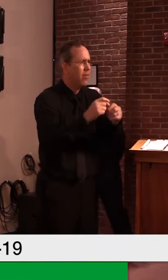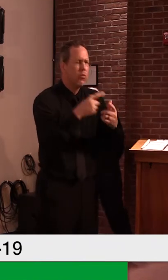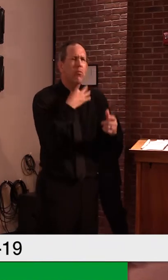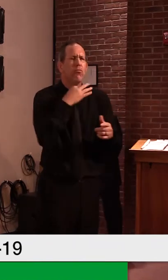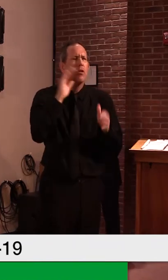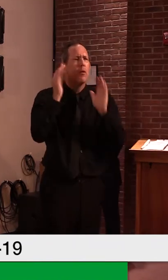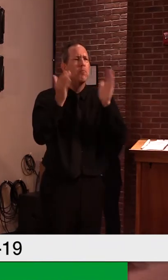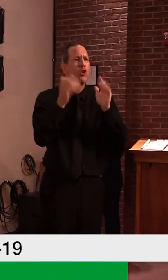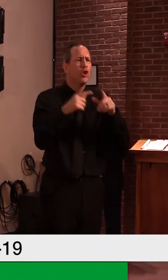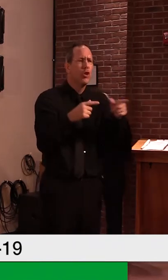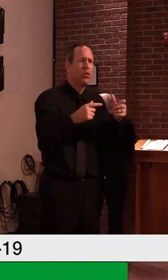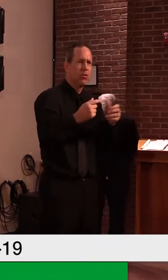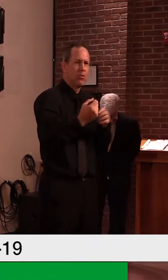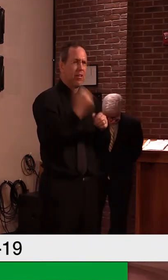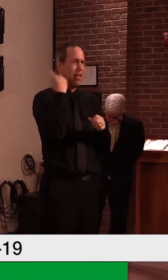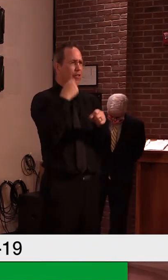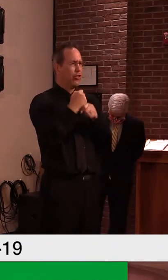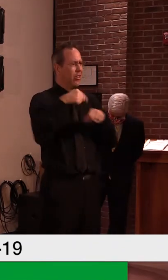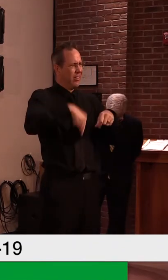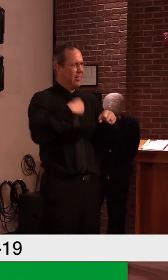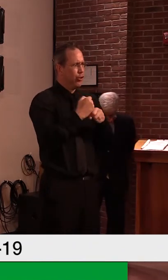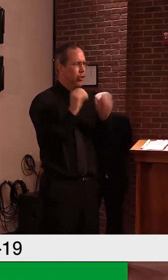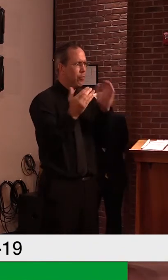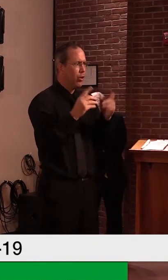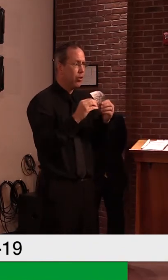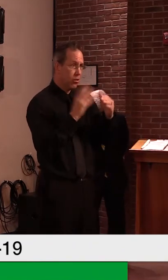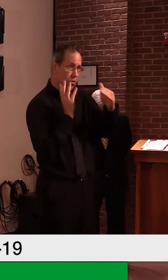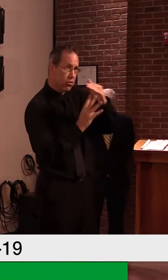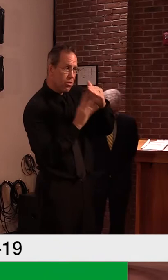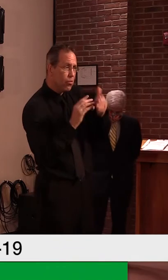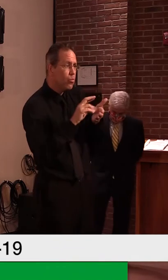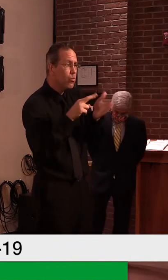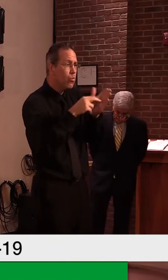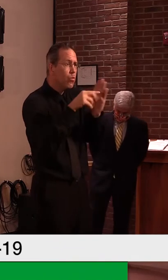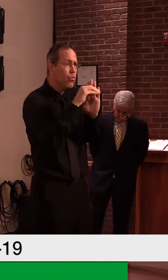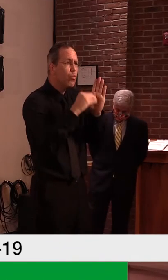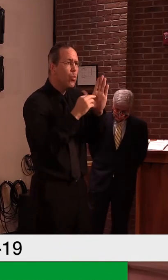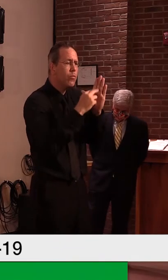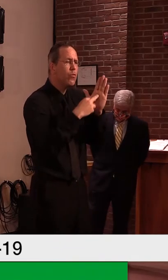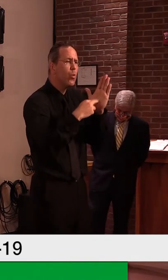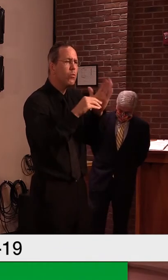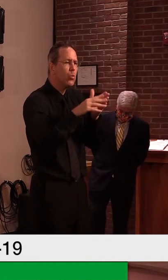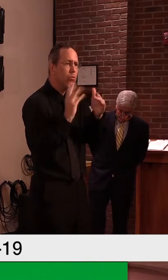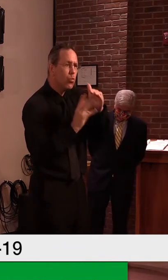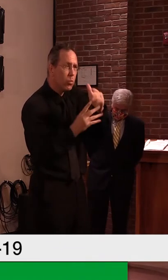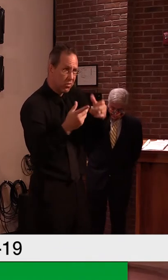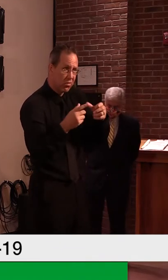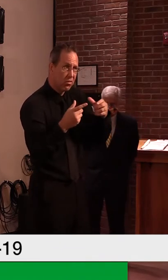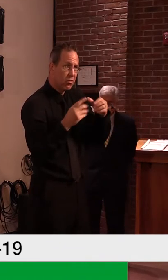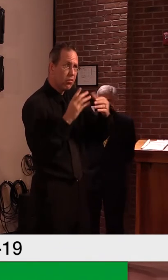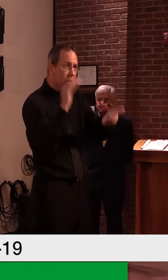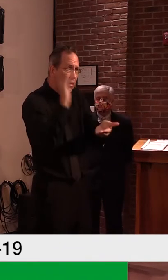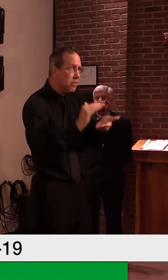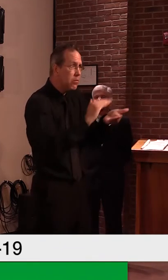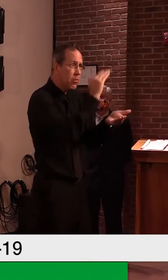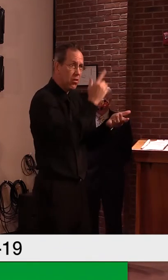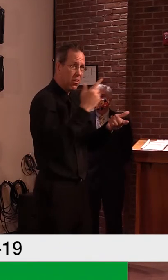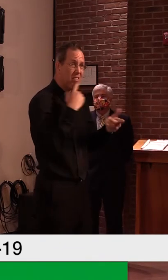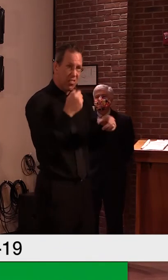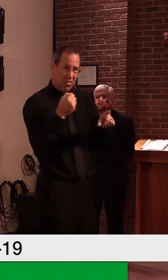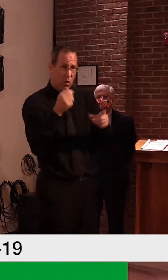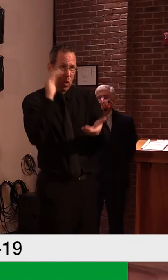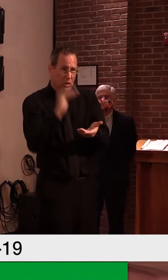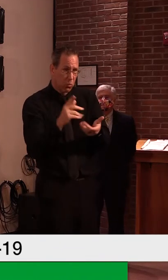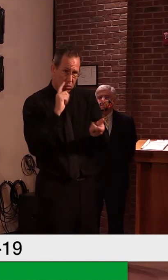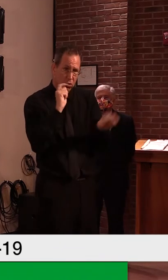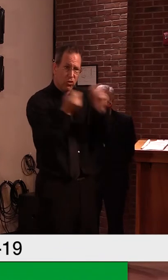times while we've seen a dramatic drop in the number of students over the last 20 years, I think I've, uh, remarked, uh,